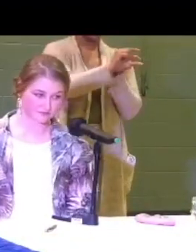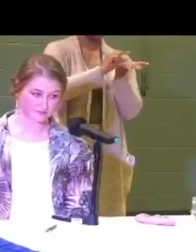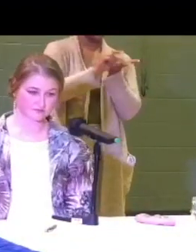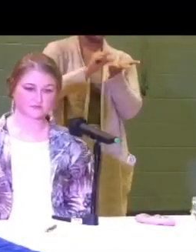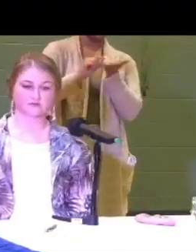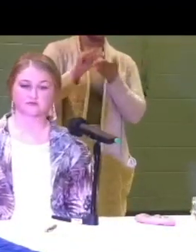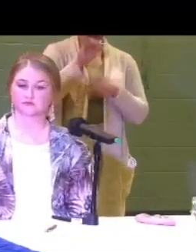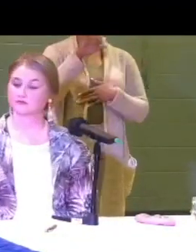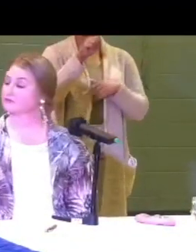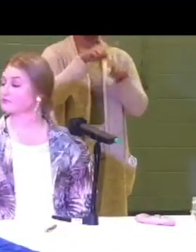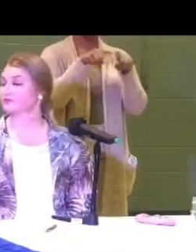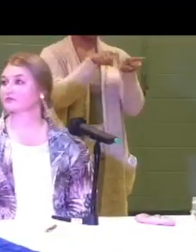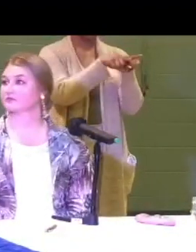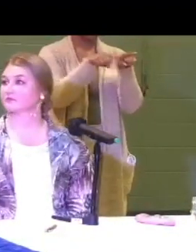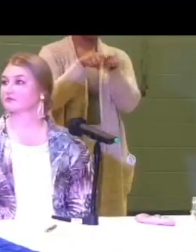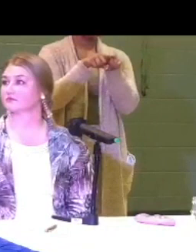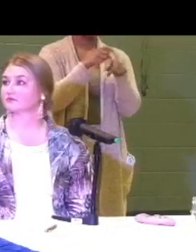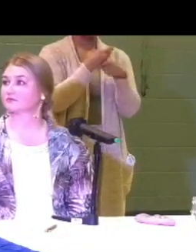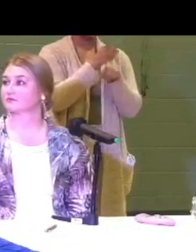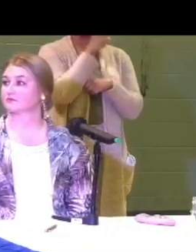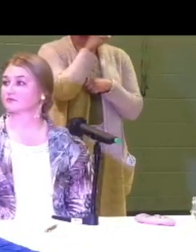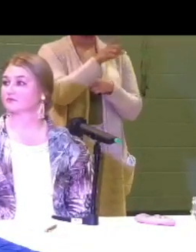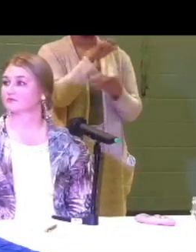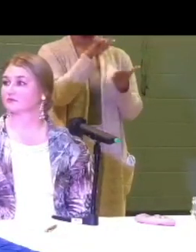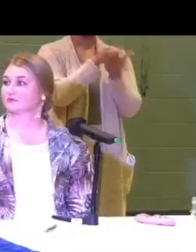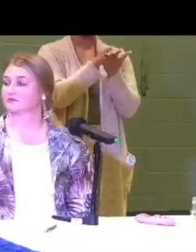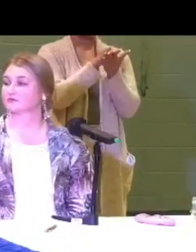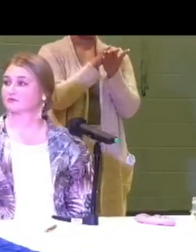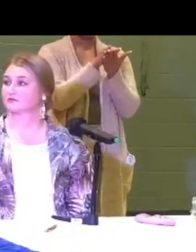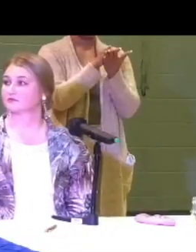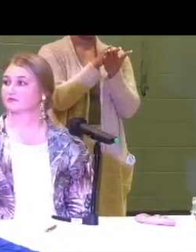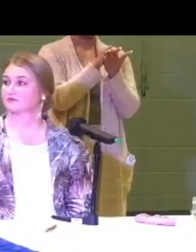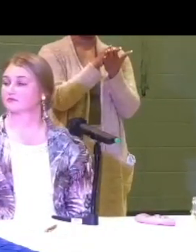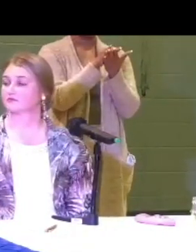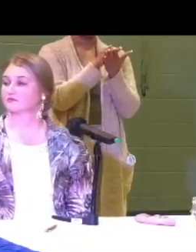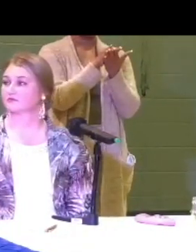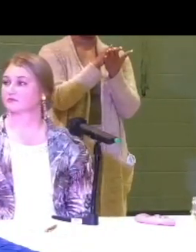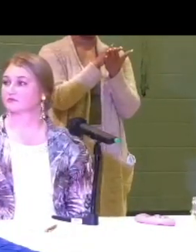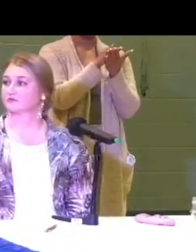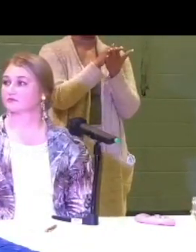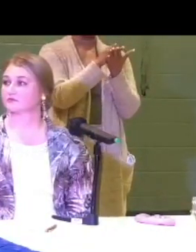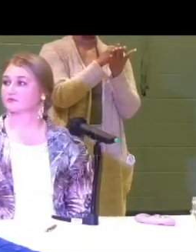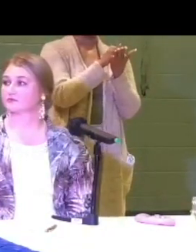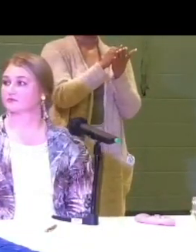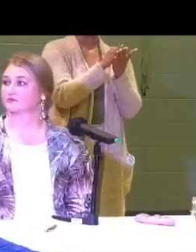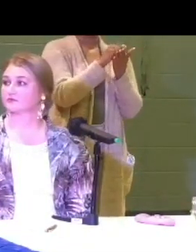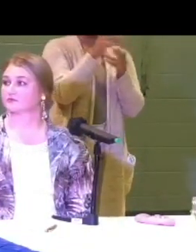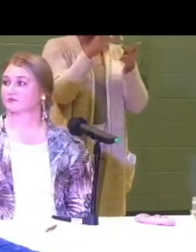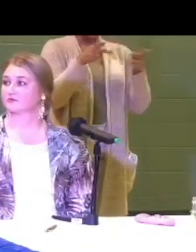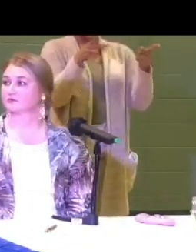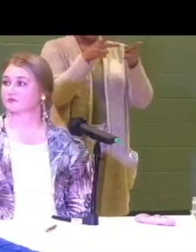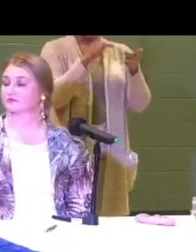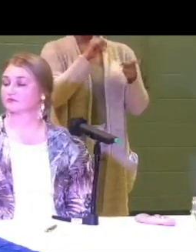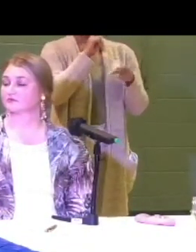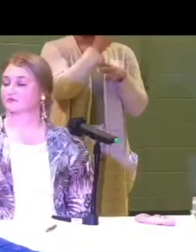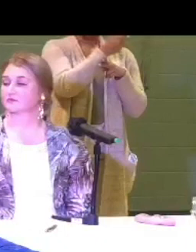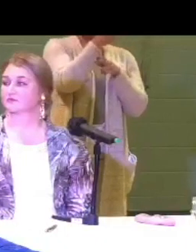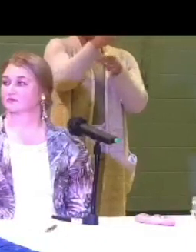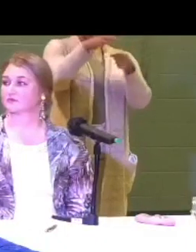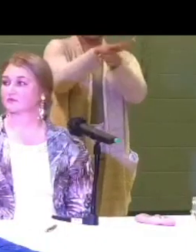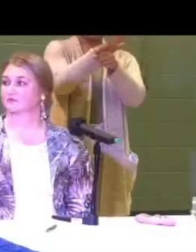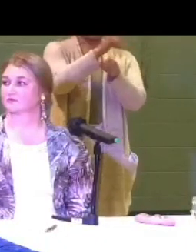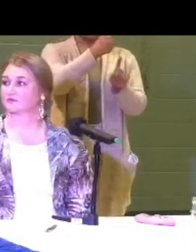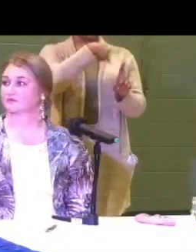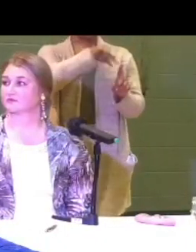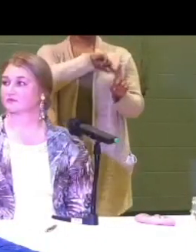also it's being sure that appointed positions are filled by qualified people. The city